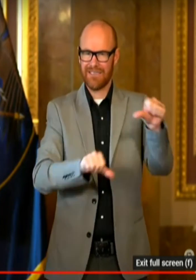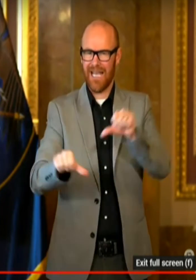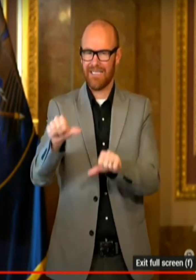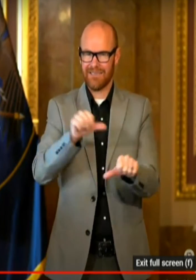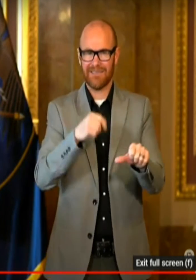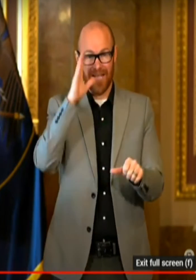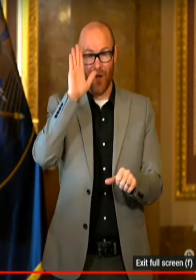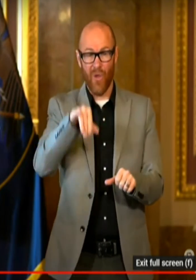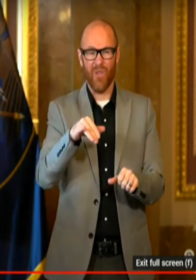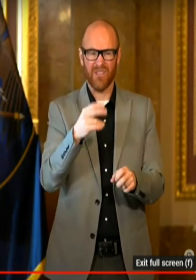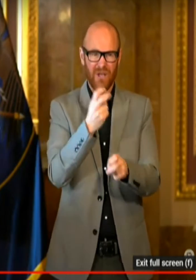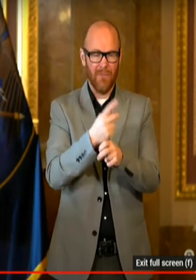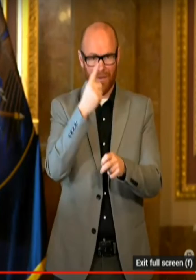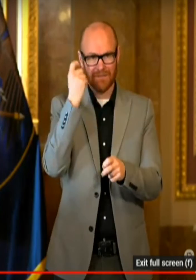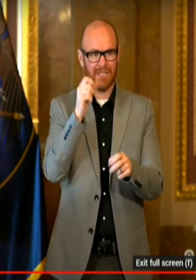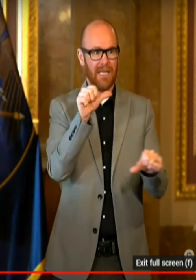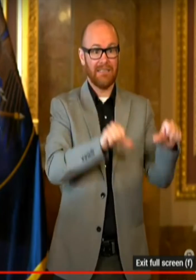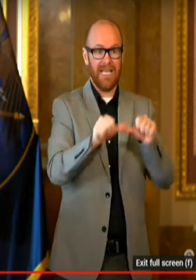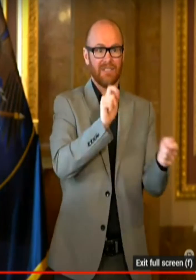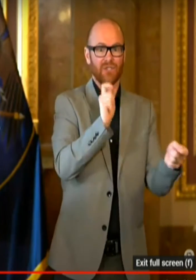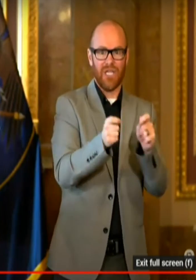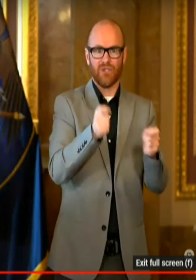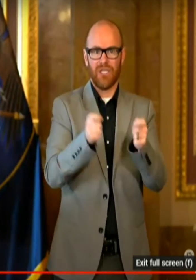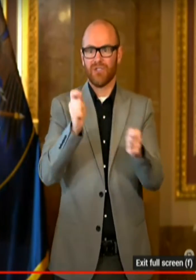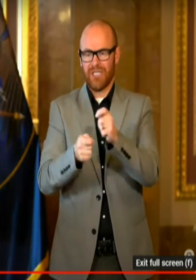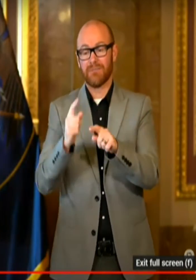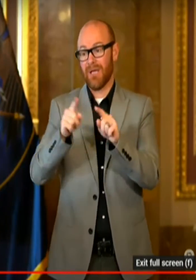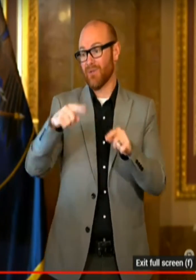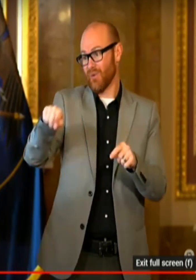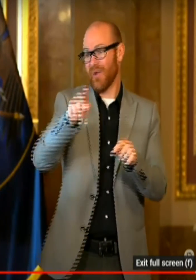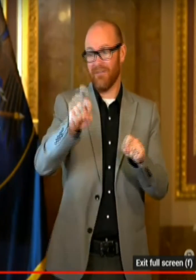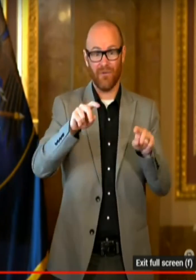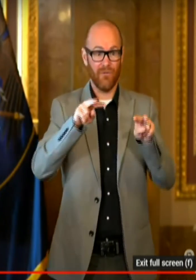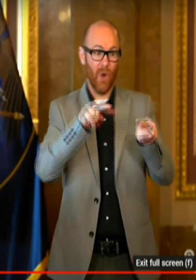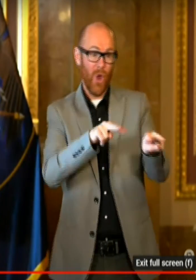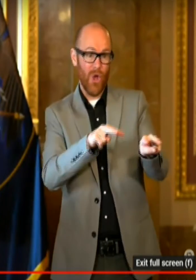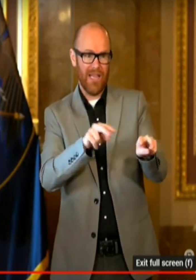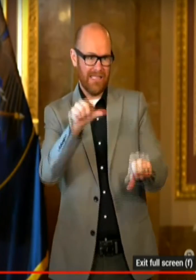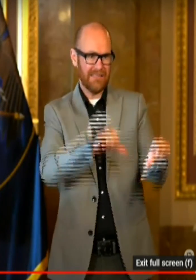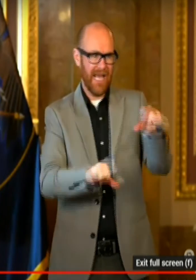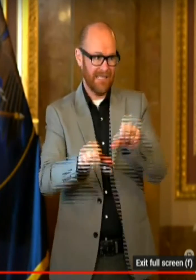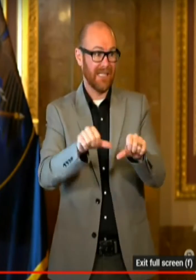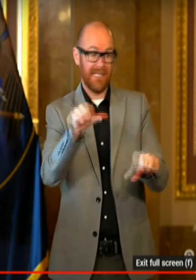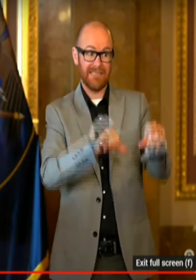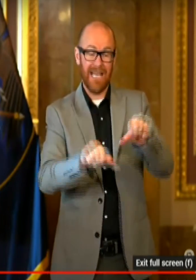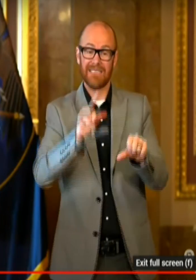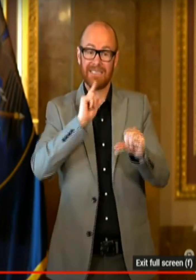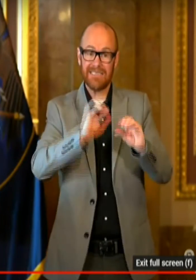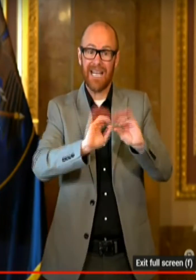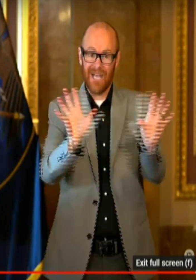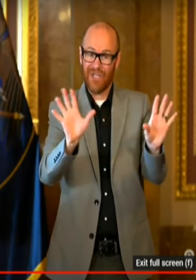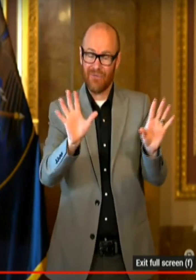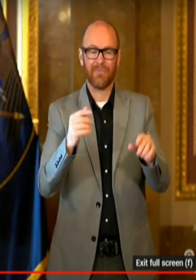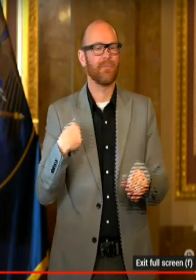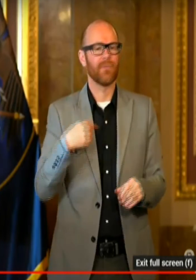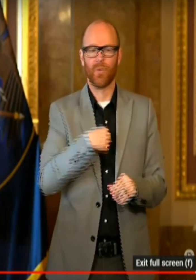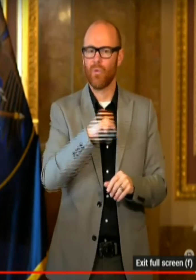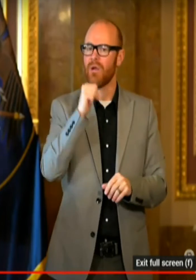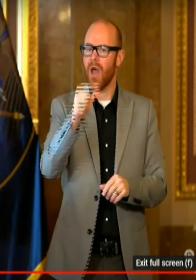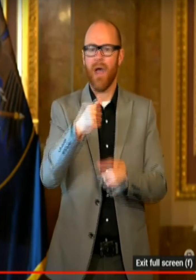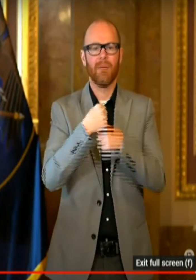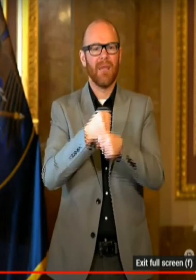for people because the science has changed. But you have to follow the science. And the science is very clear. We're not making this change today.